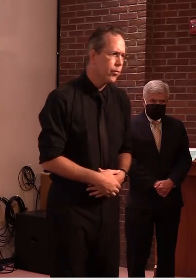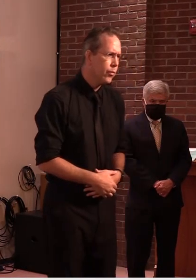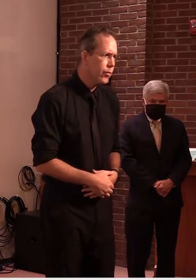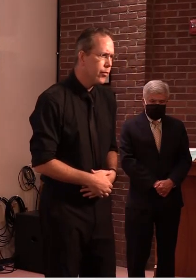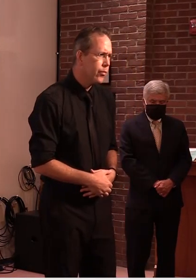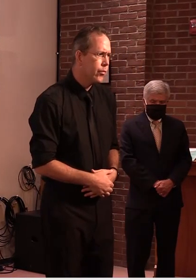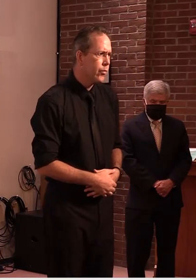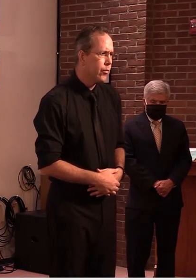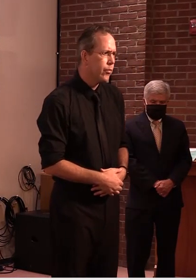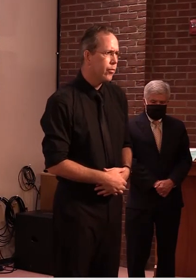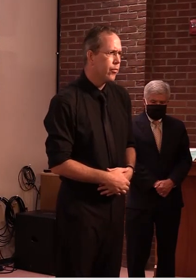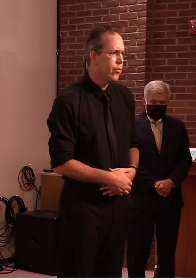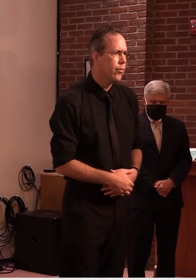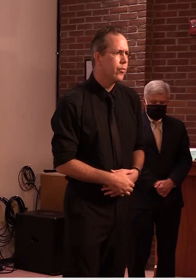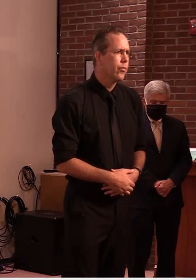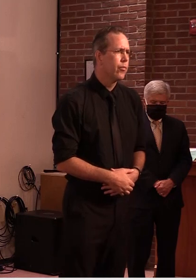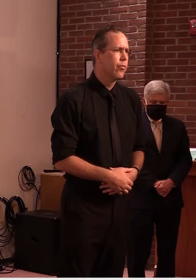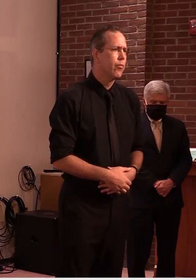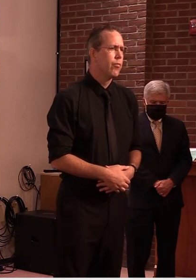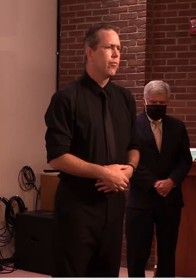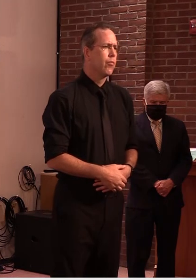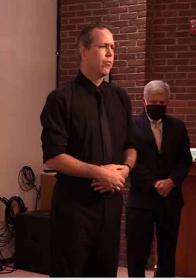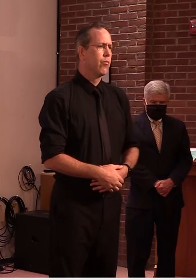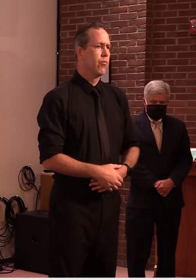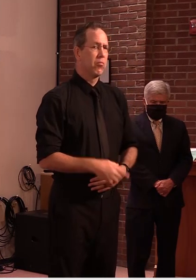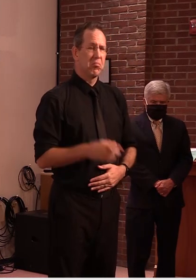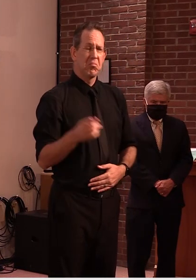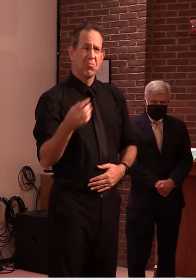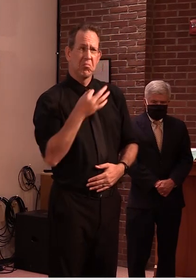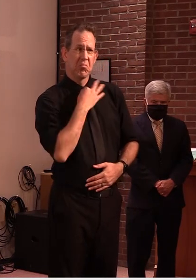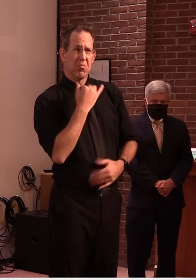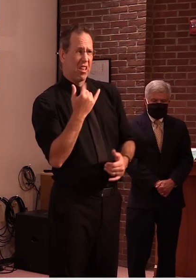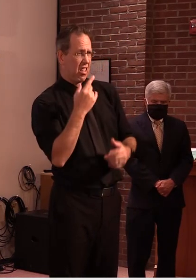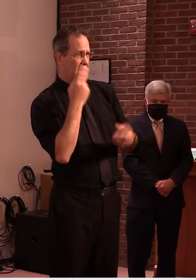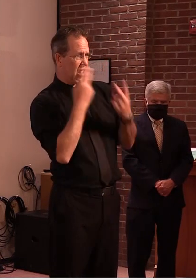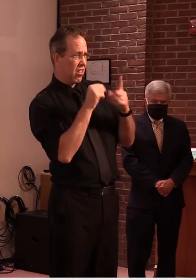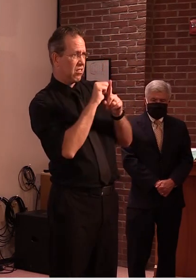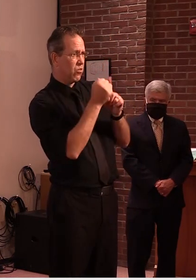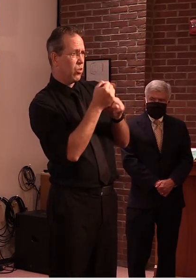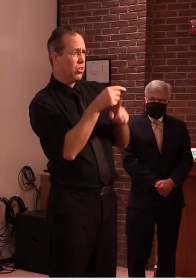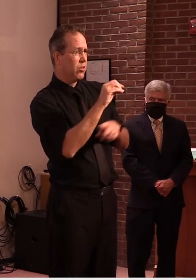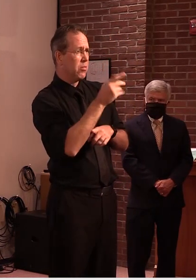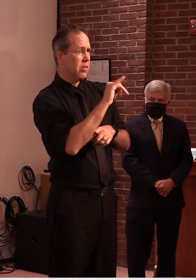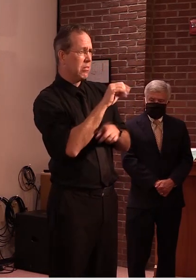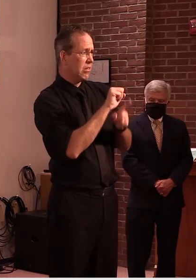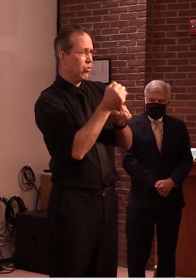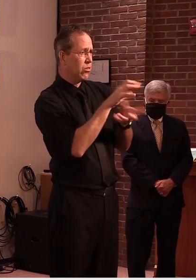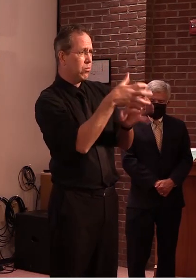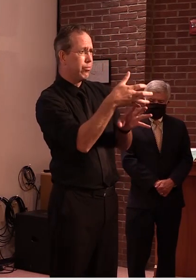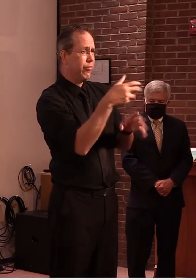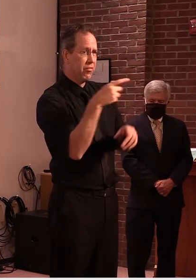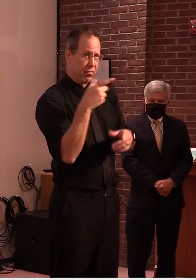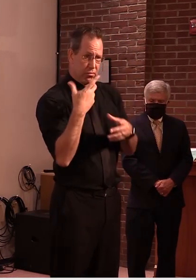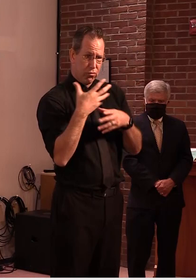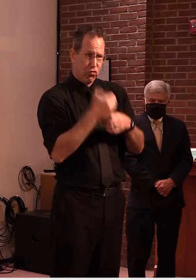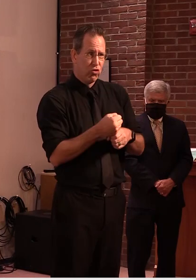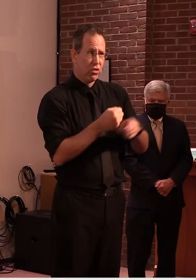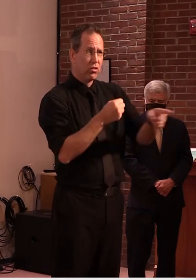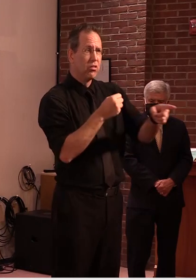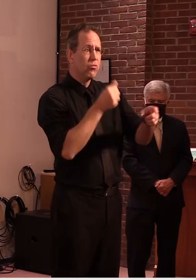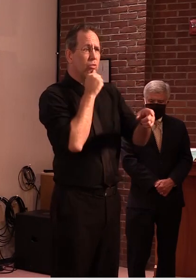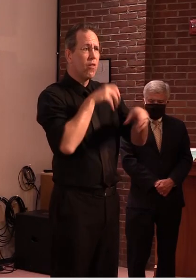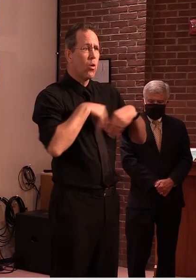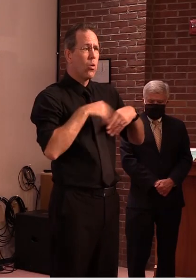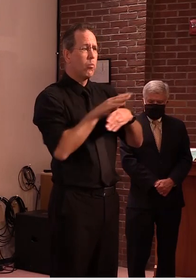what with my level of trust with core civic is that the question correct yeah yeah